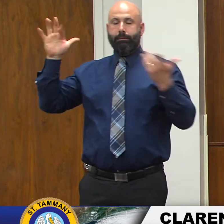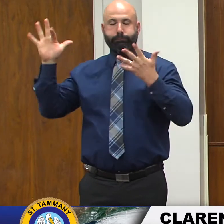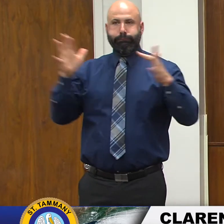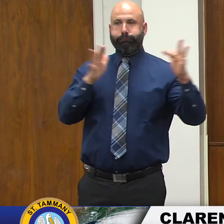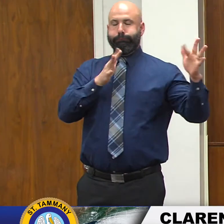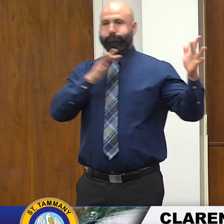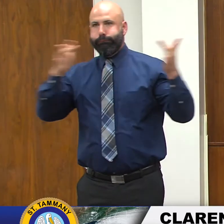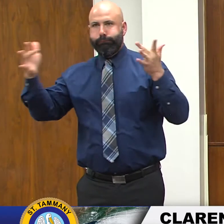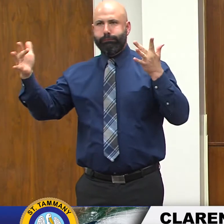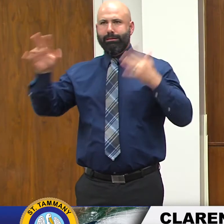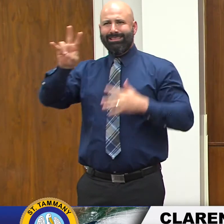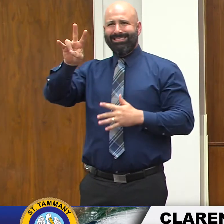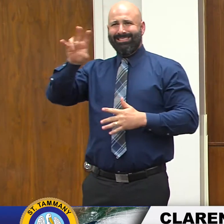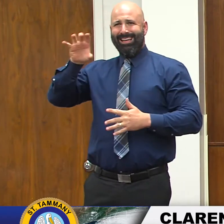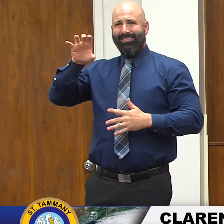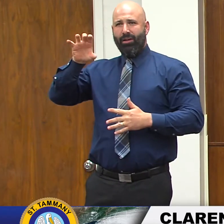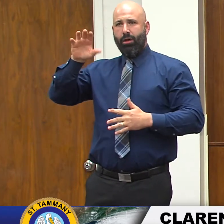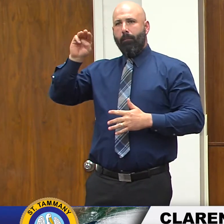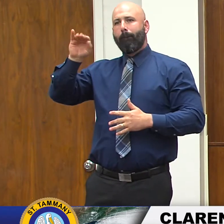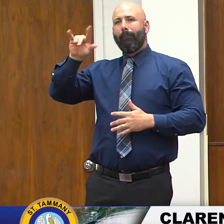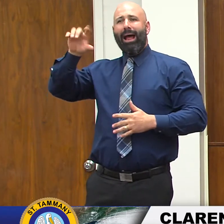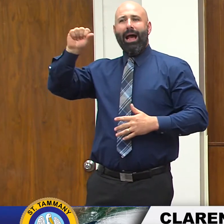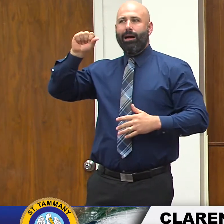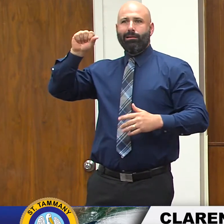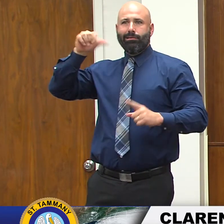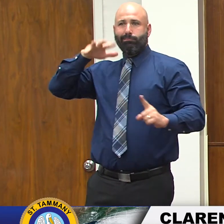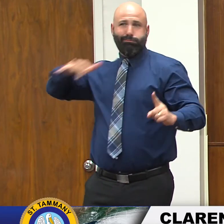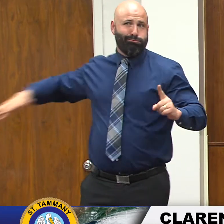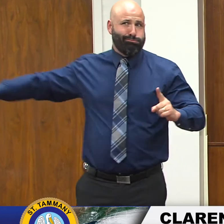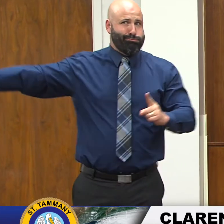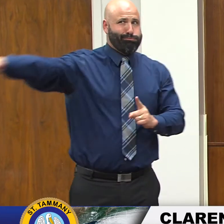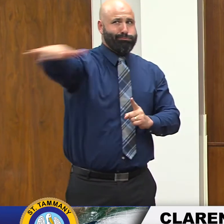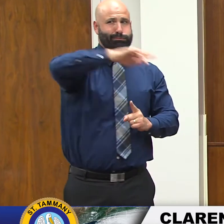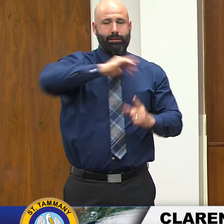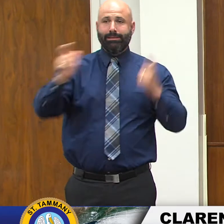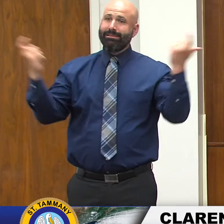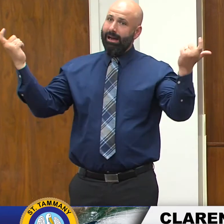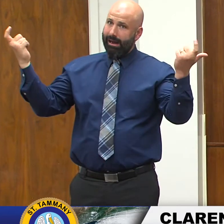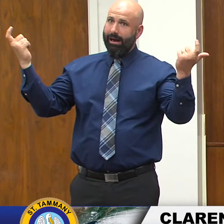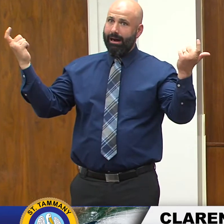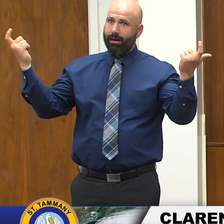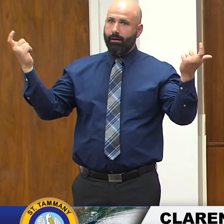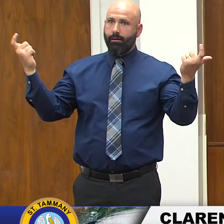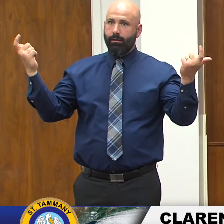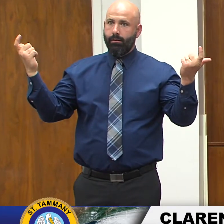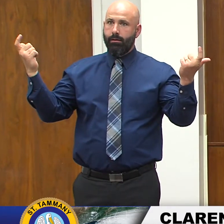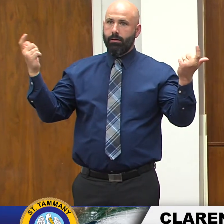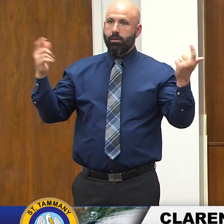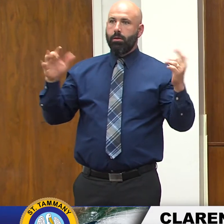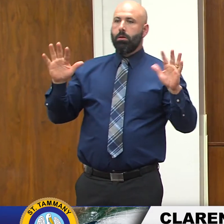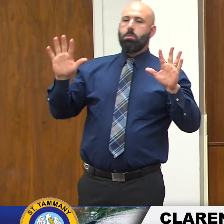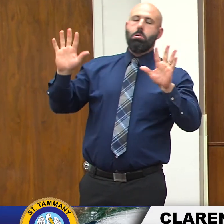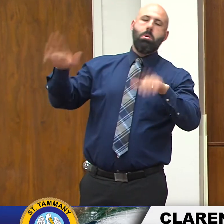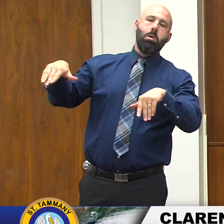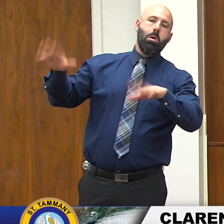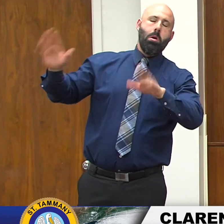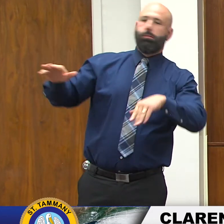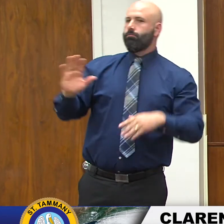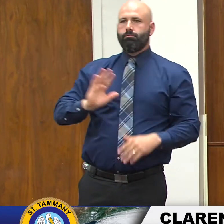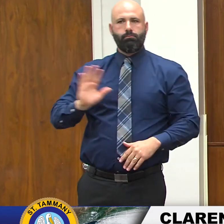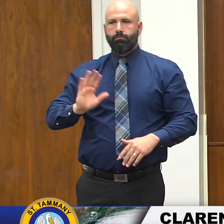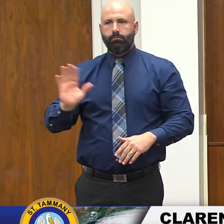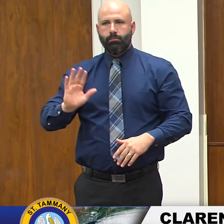700 miles across so this is a huge storm and we definitely can't underestimate just because it's a tropical storm